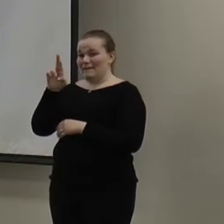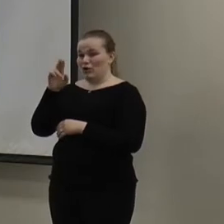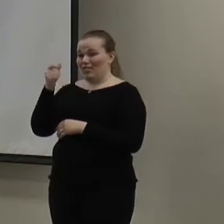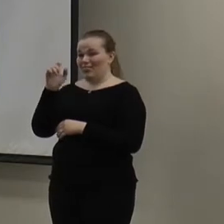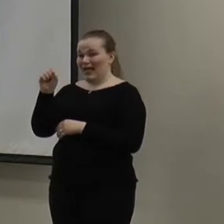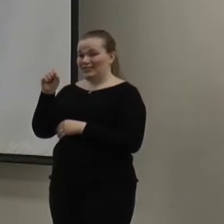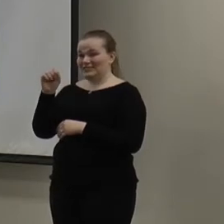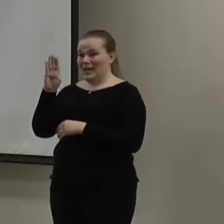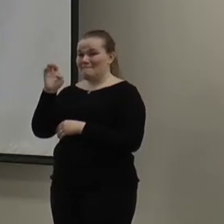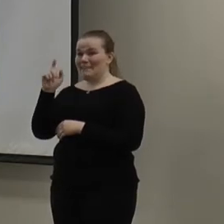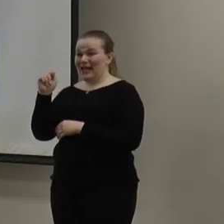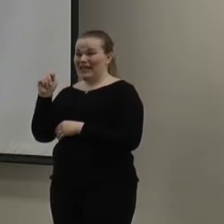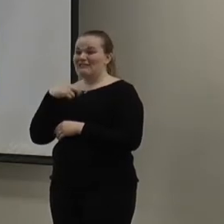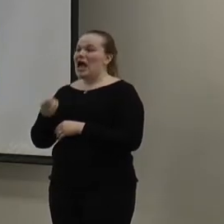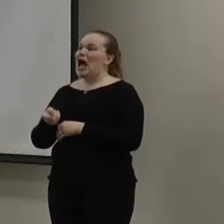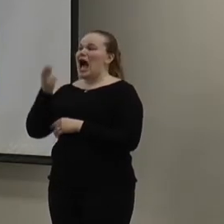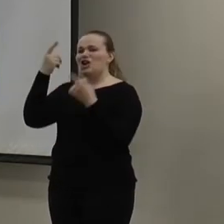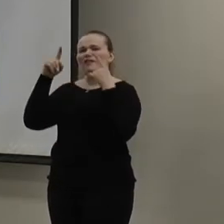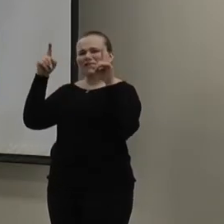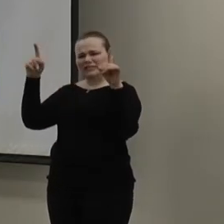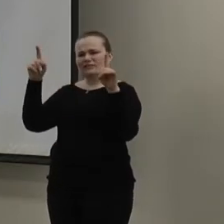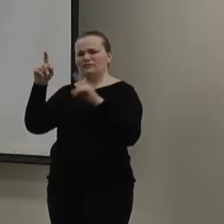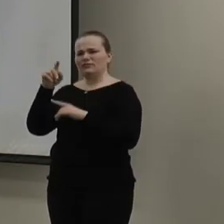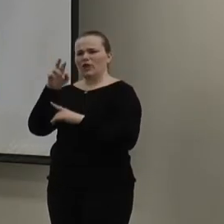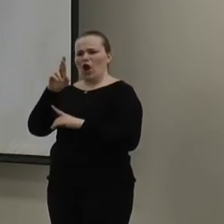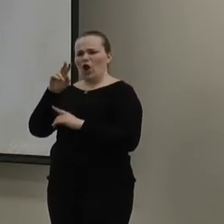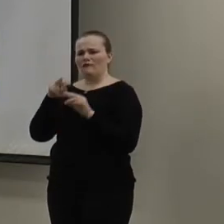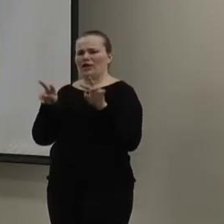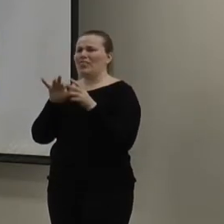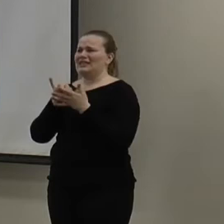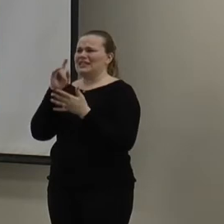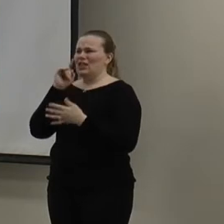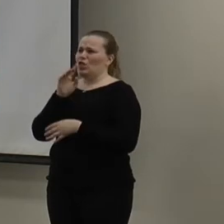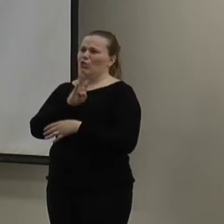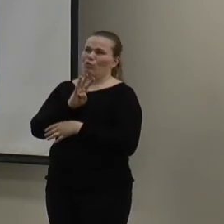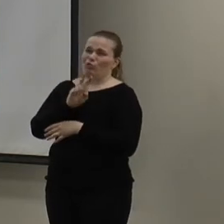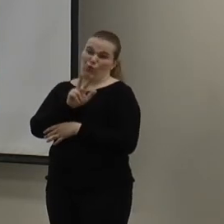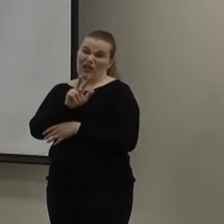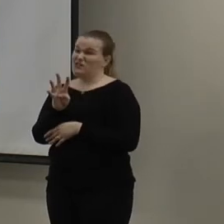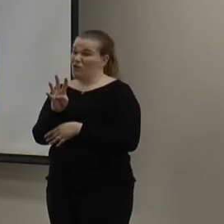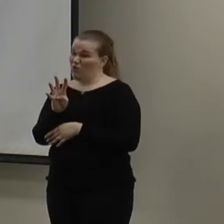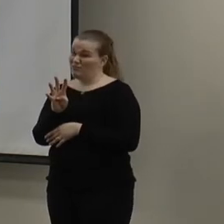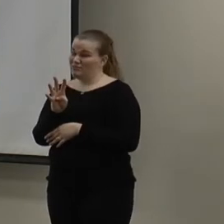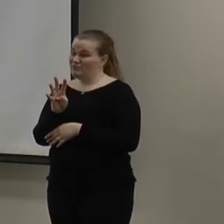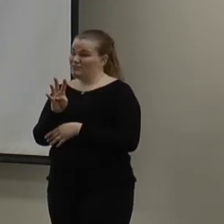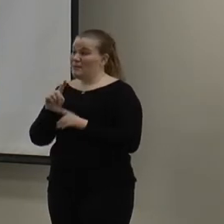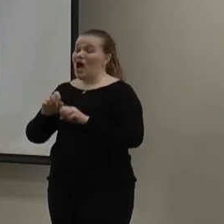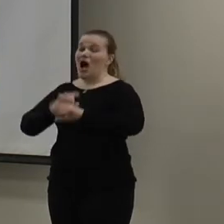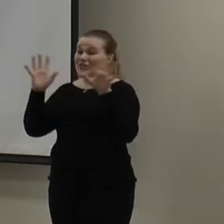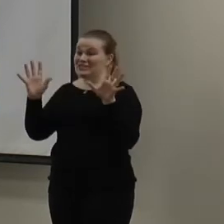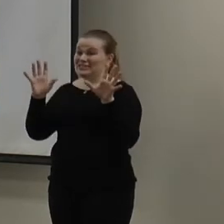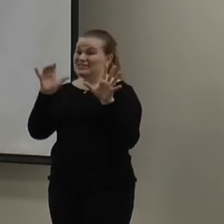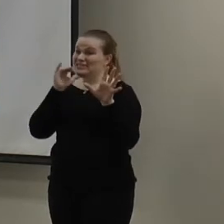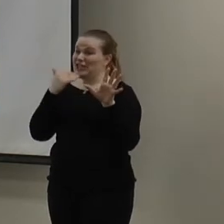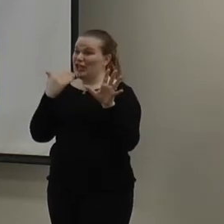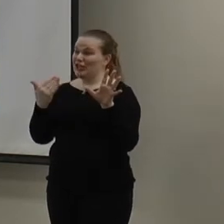insulation. This has a higher effective R value. It's around like three to four. But, obviously, it's not in